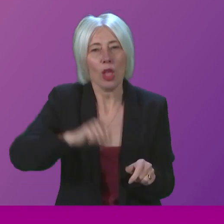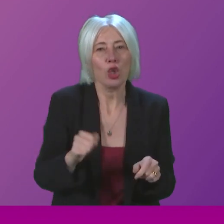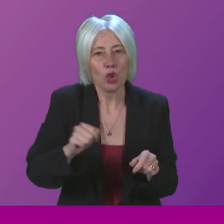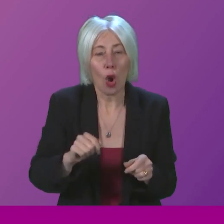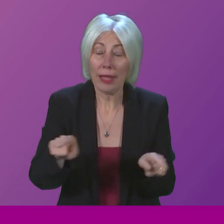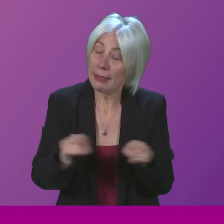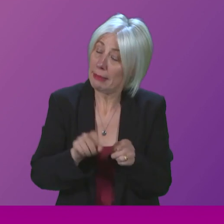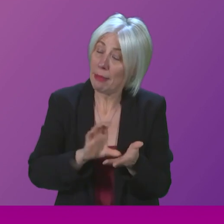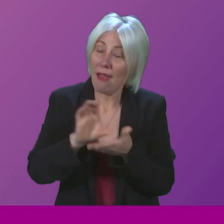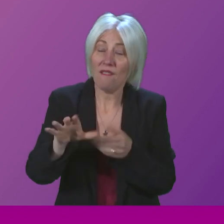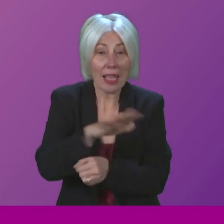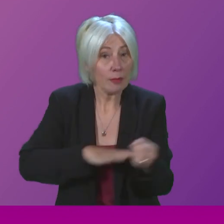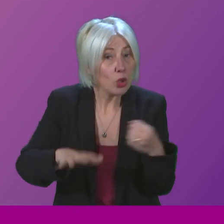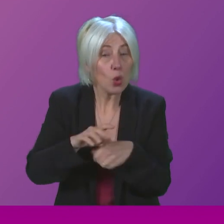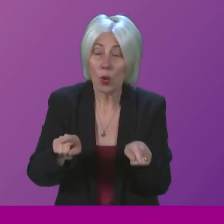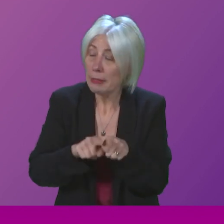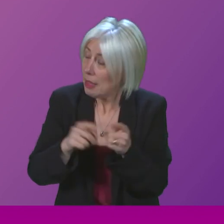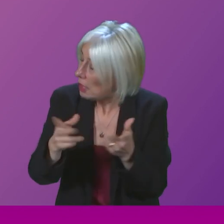as it is on everything else.